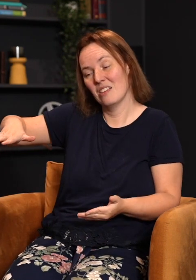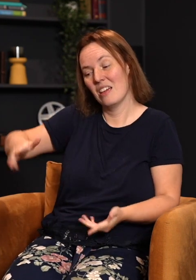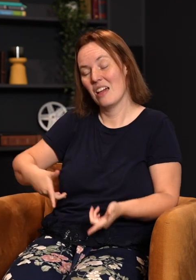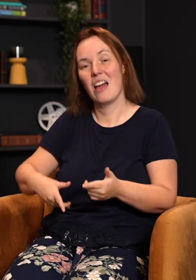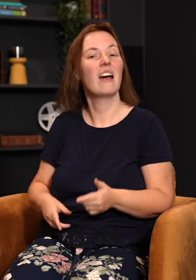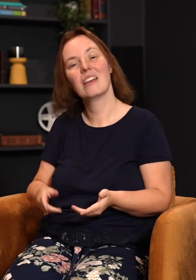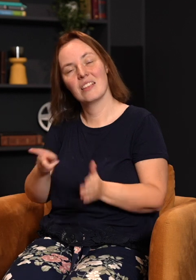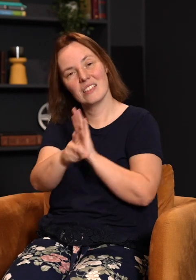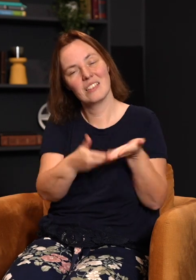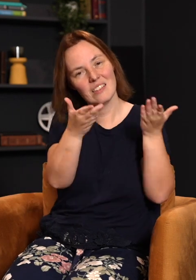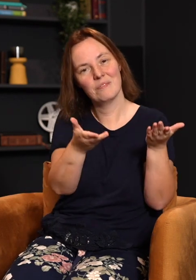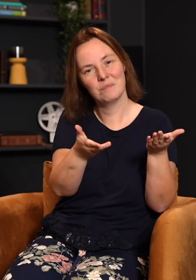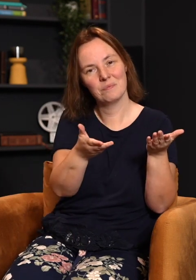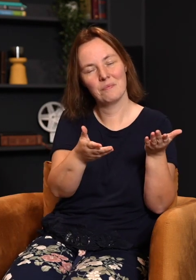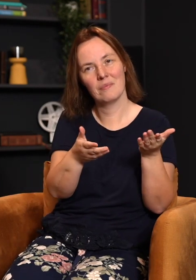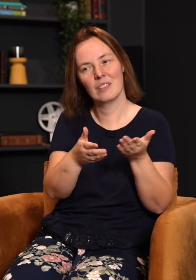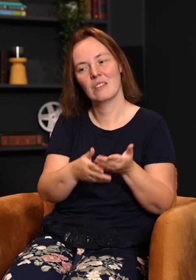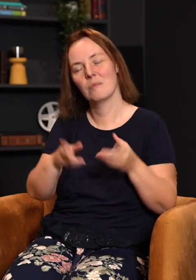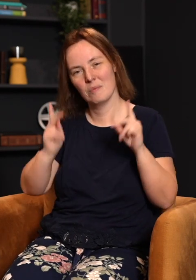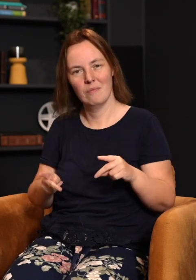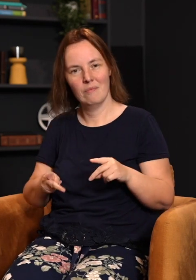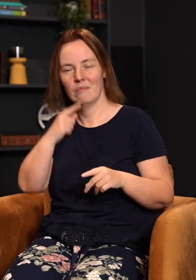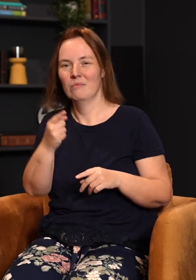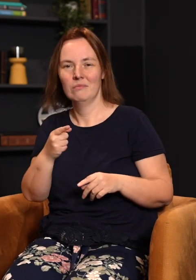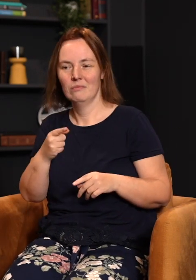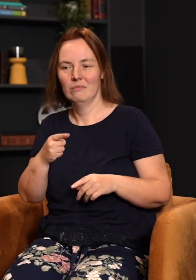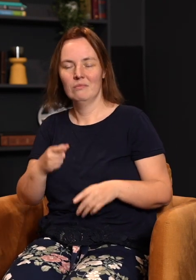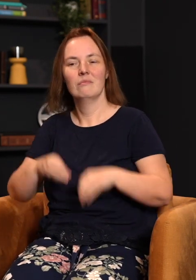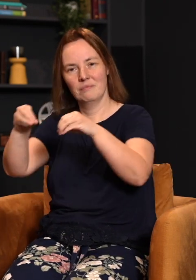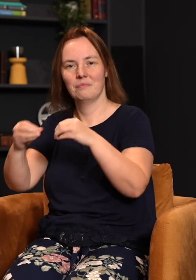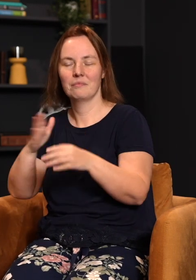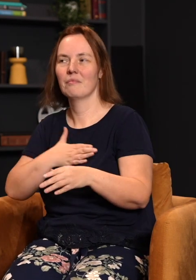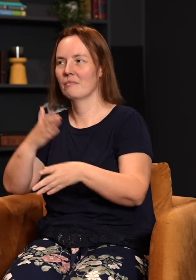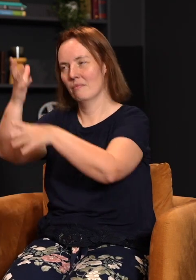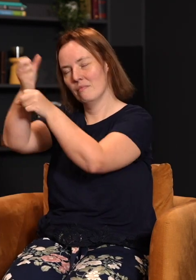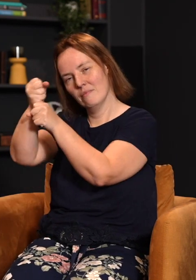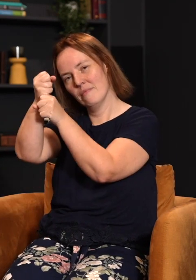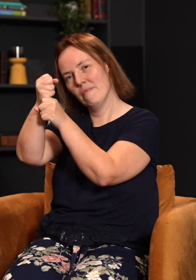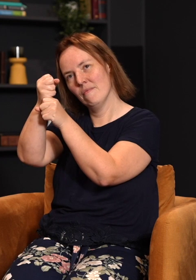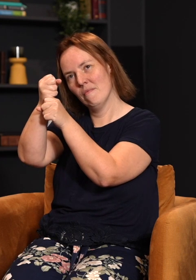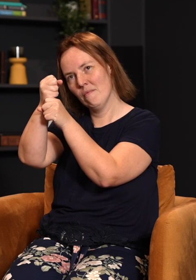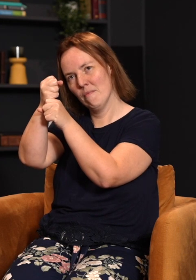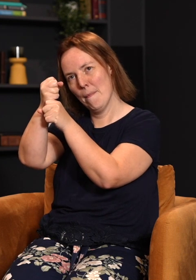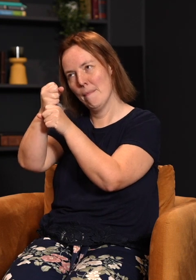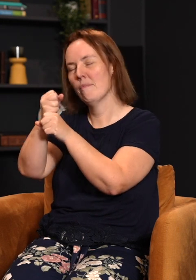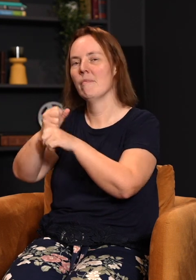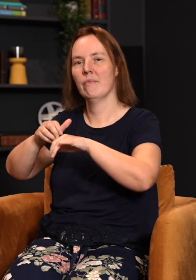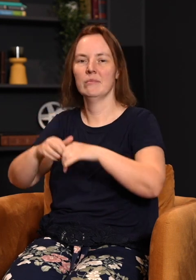slain for their sins, the person was saying, I am putting my trust, not in my own goodness, to be good enough before God. I am putting my